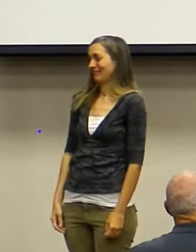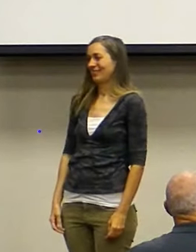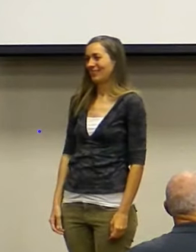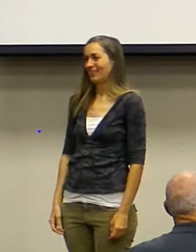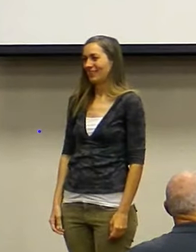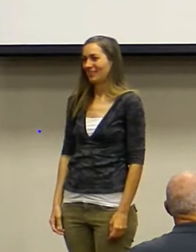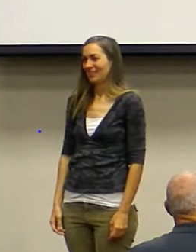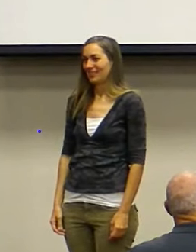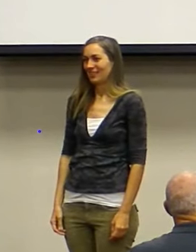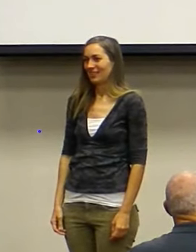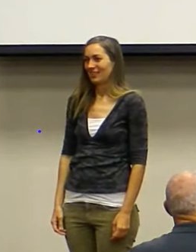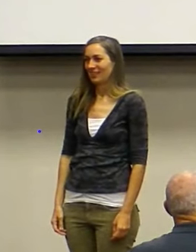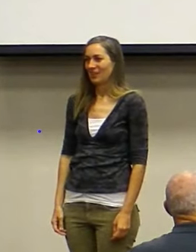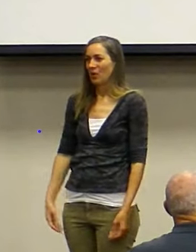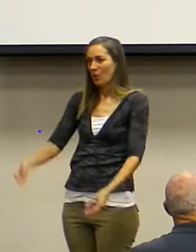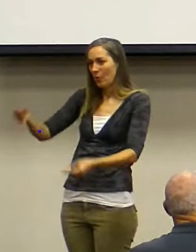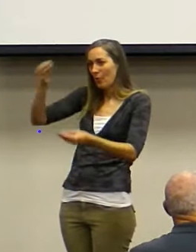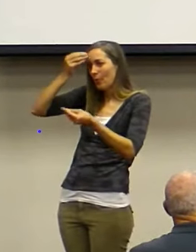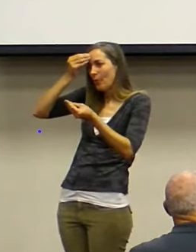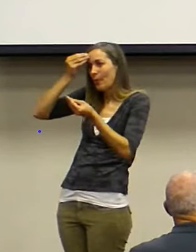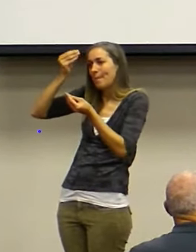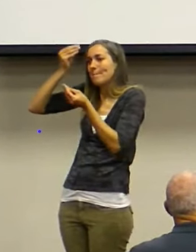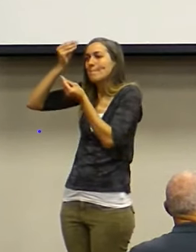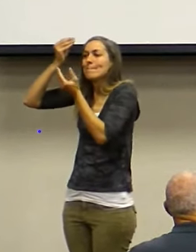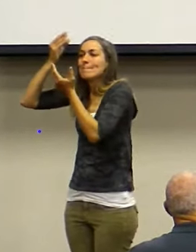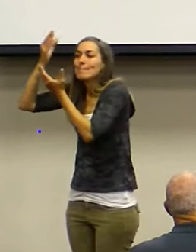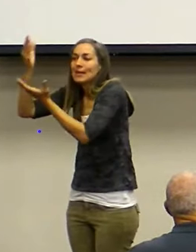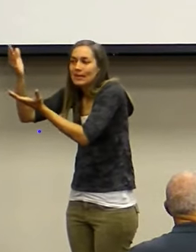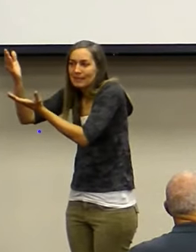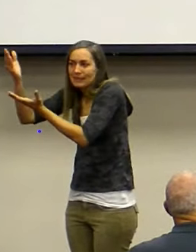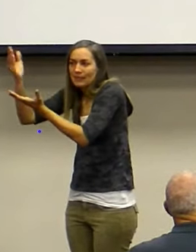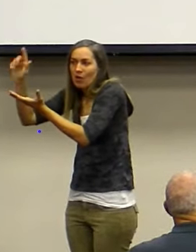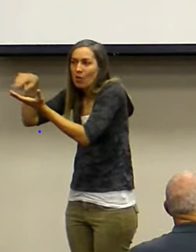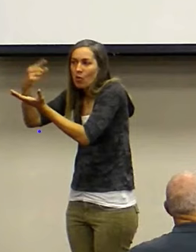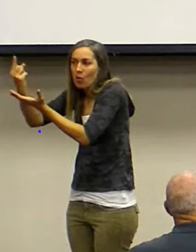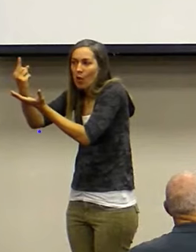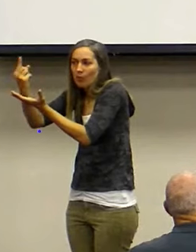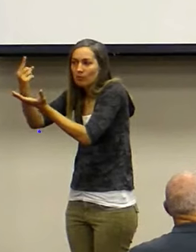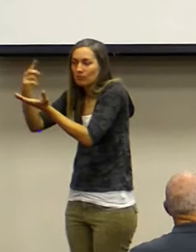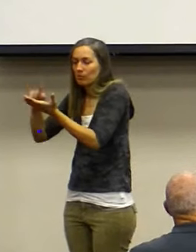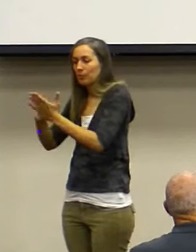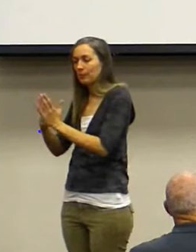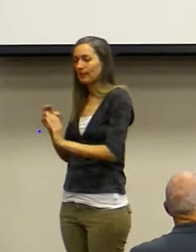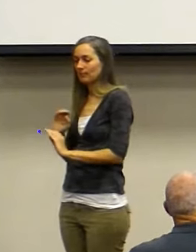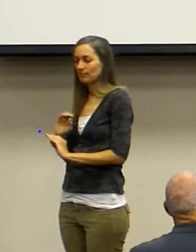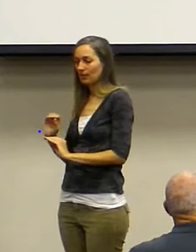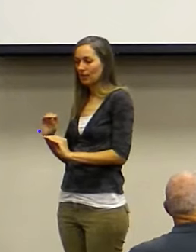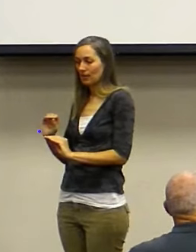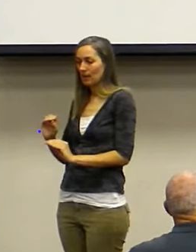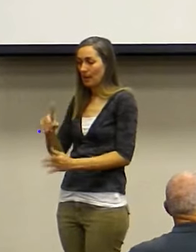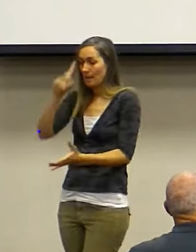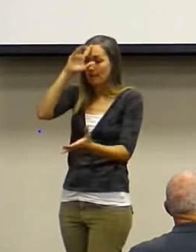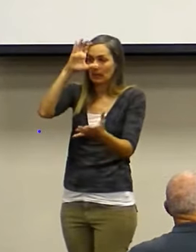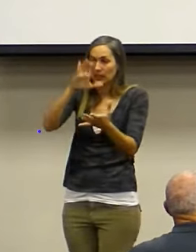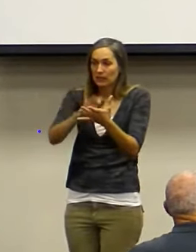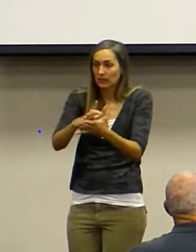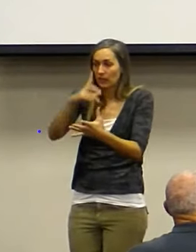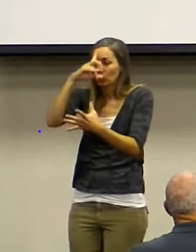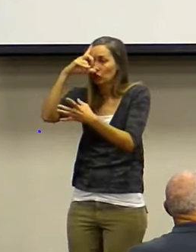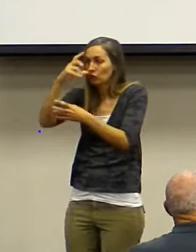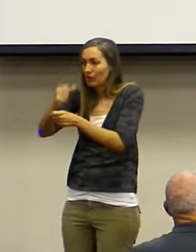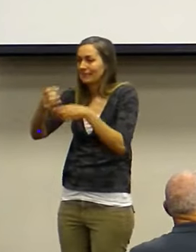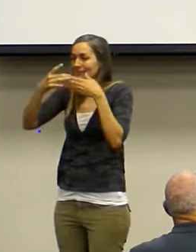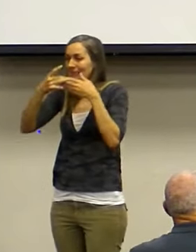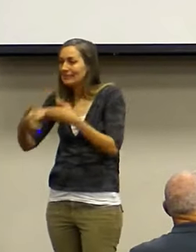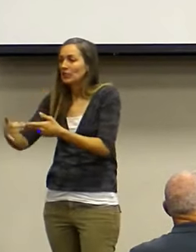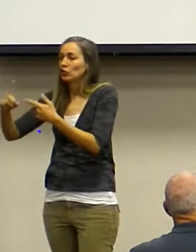You see, obedience by itself means nothing. Believe and trust leads you to